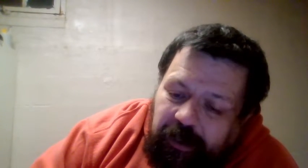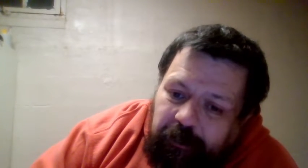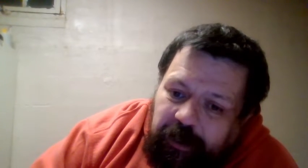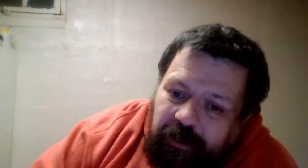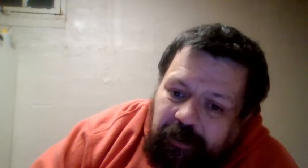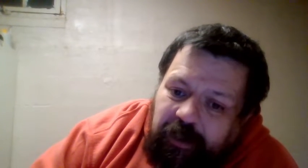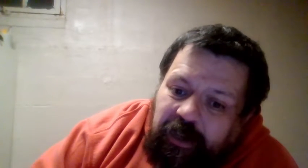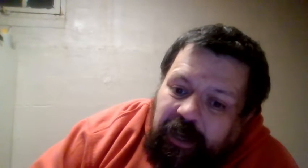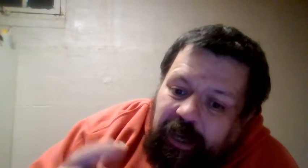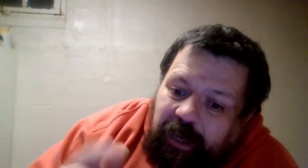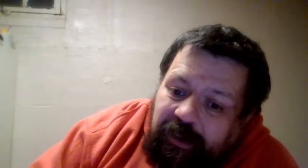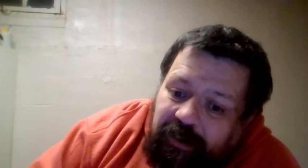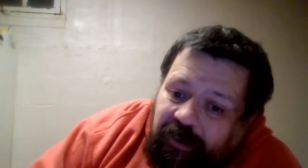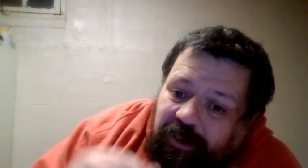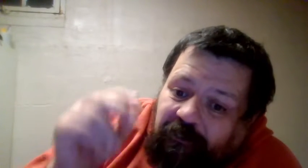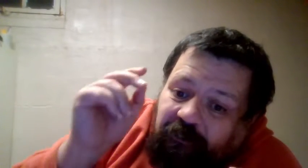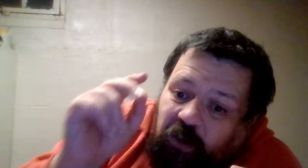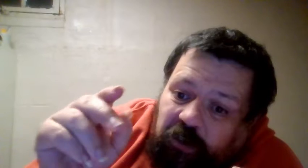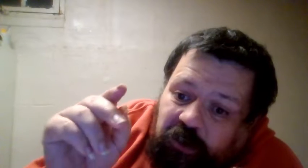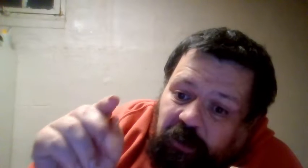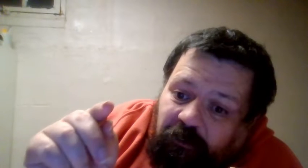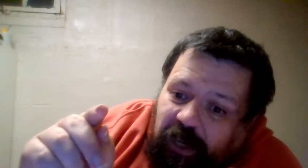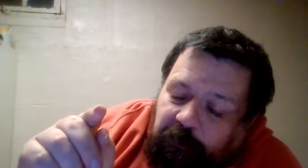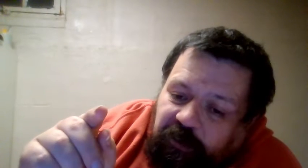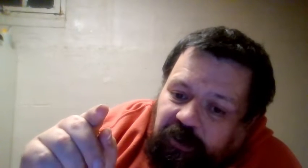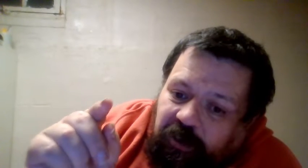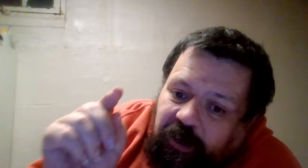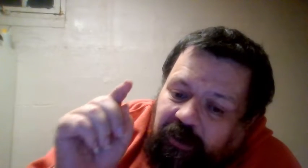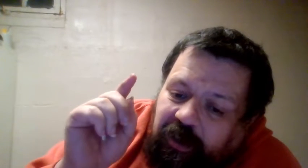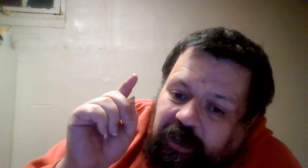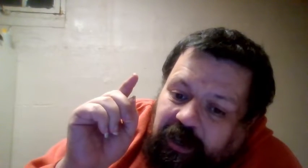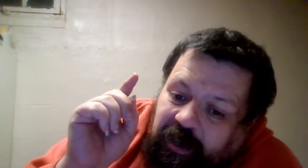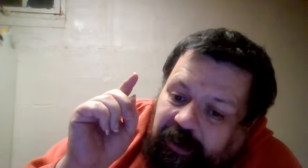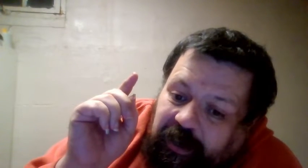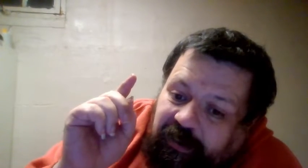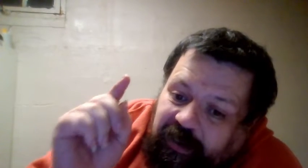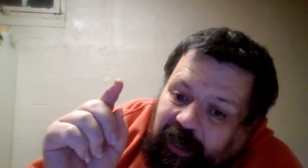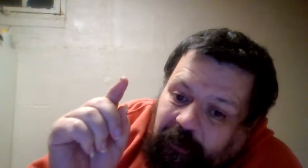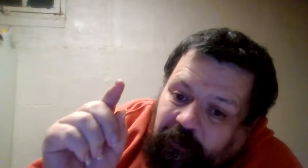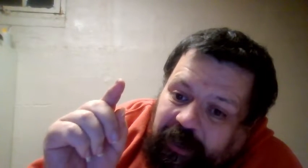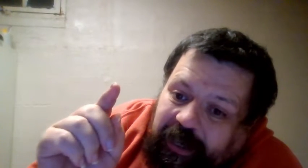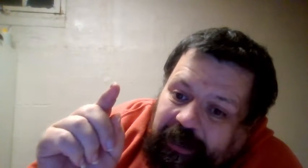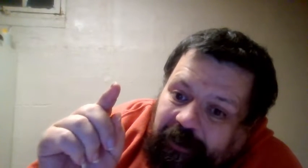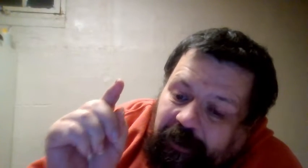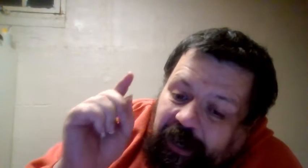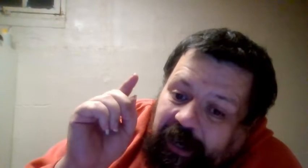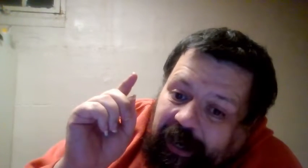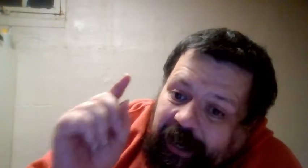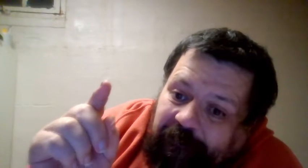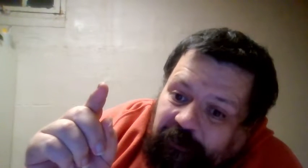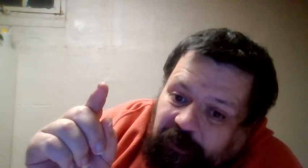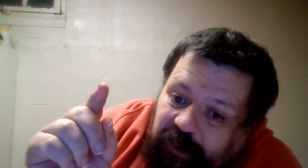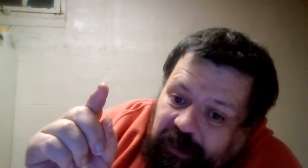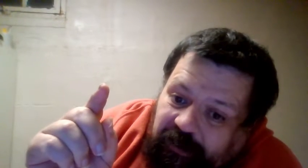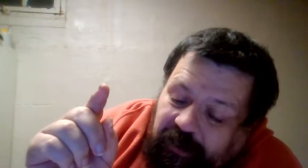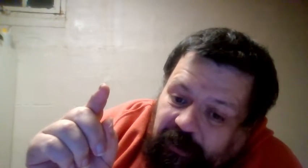I'm talking about here? And this is the first Survivor Series that is ever aired after Thanksgiving.